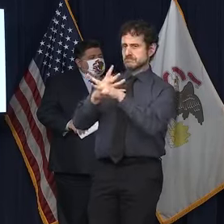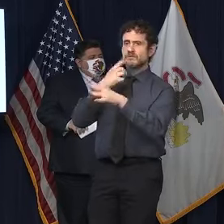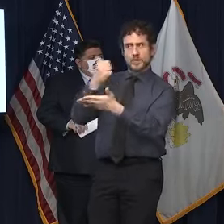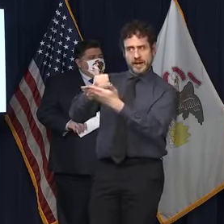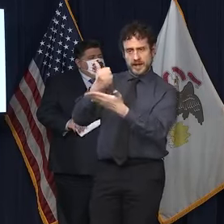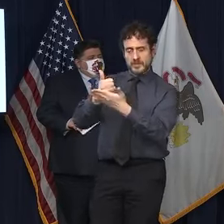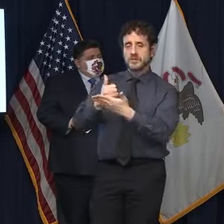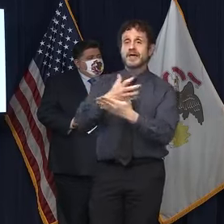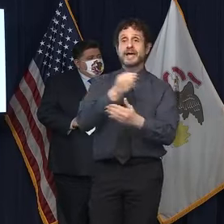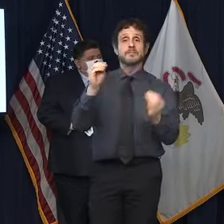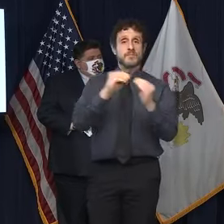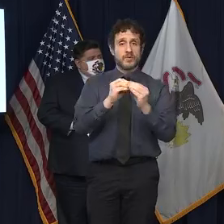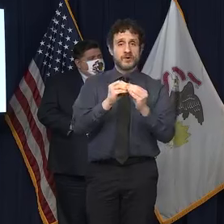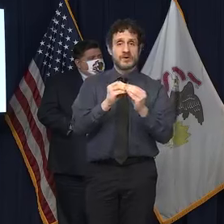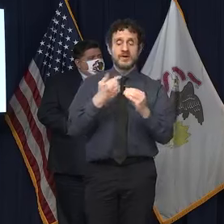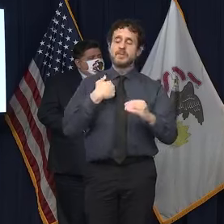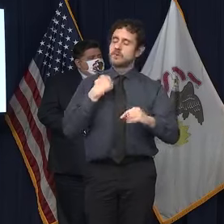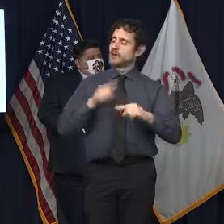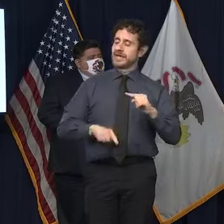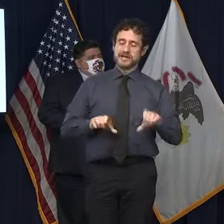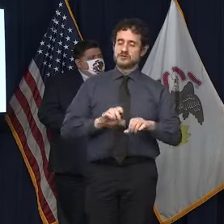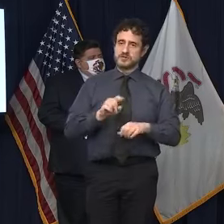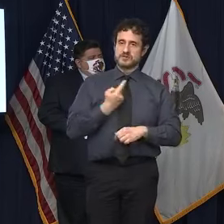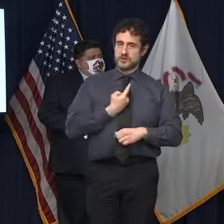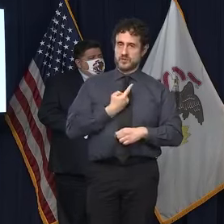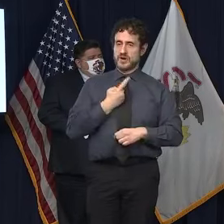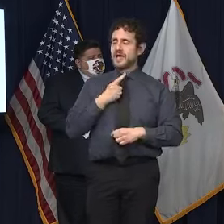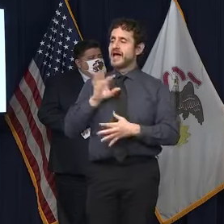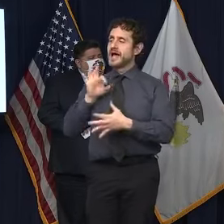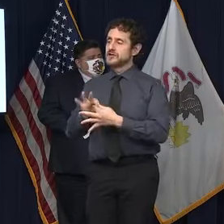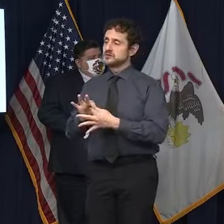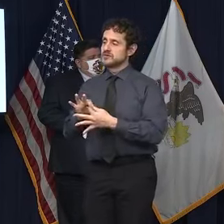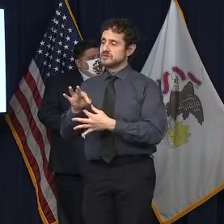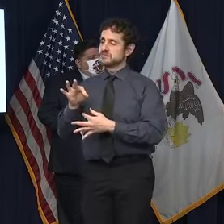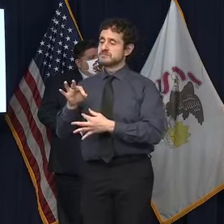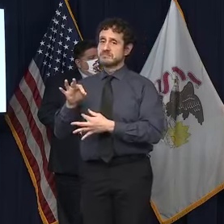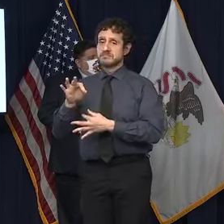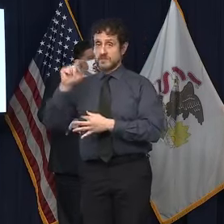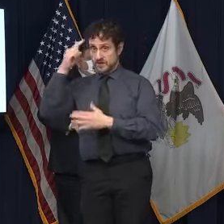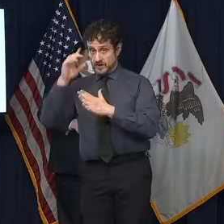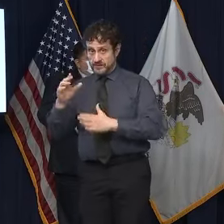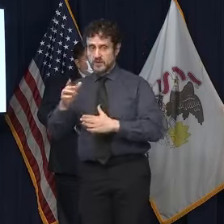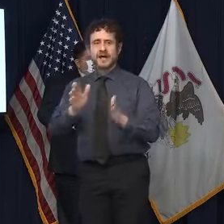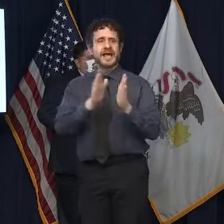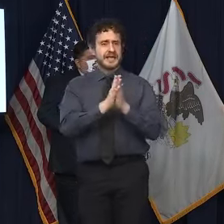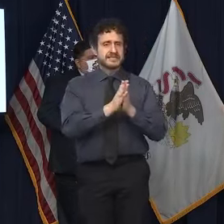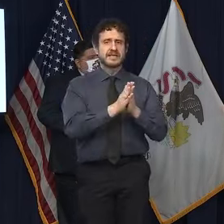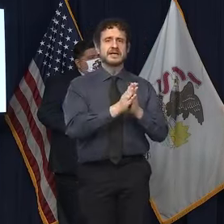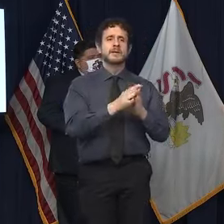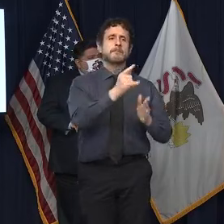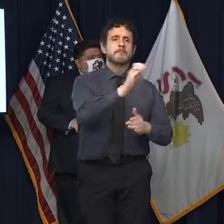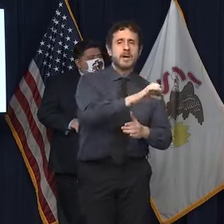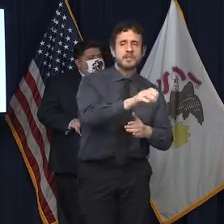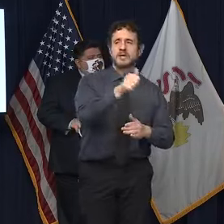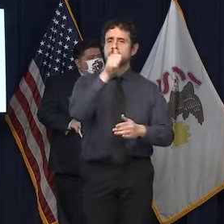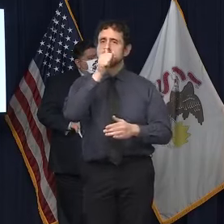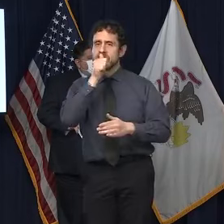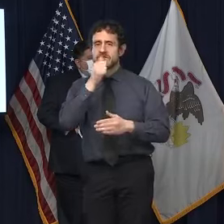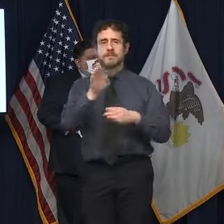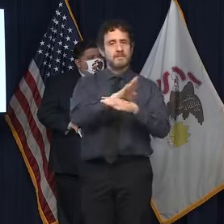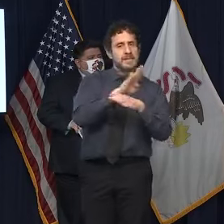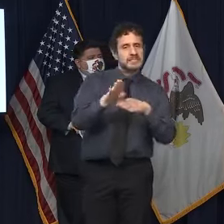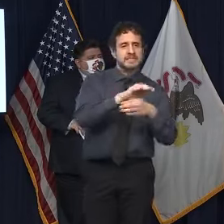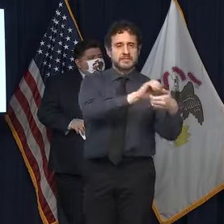I joined Governor Pritzker in asking public, private, and philanthropic partners to donate equipment to this initiative.